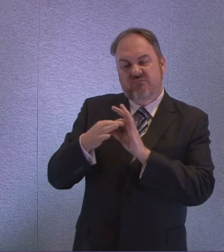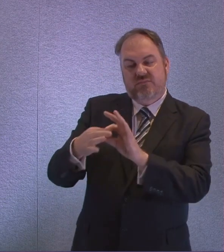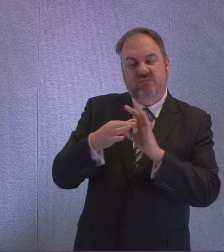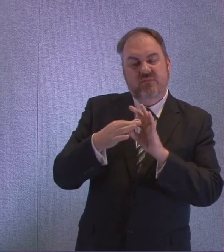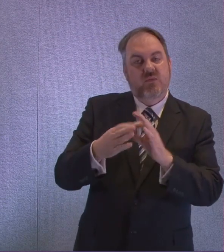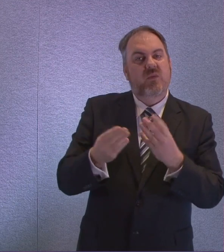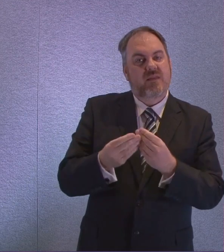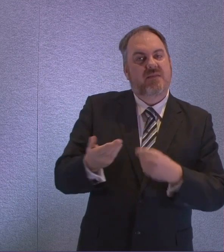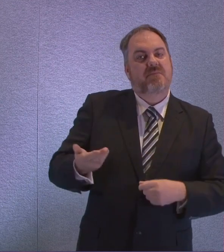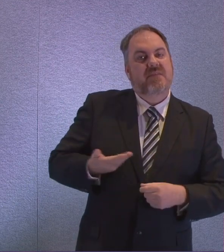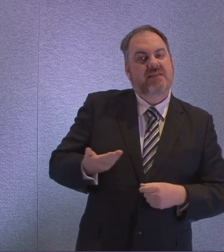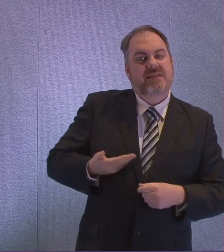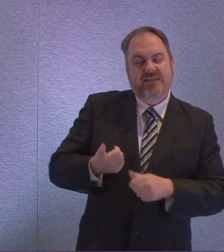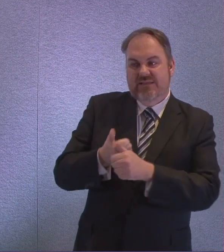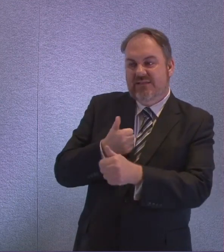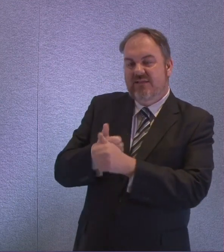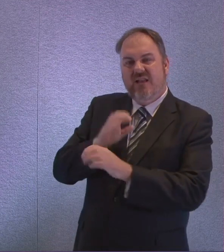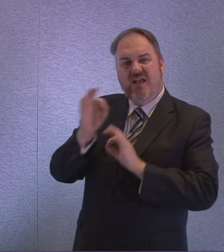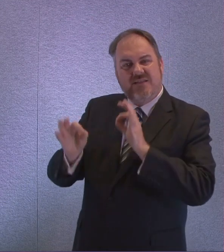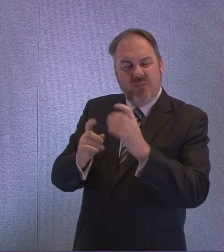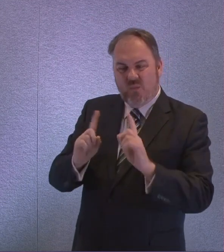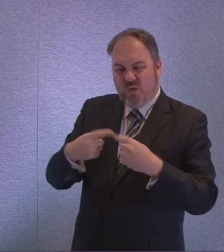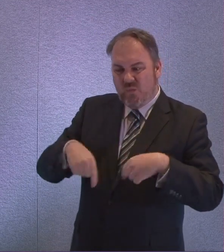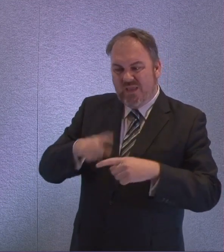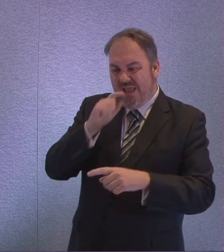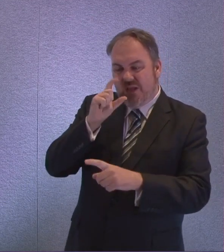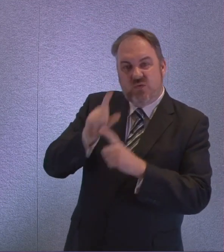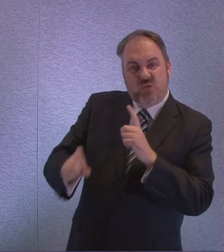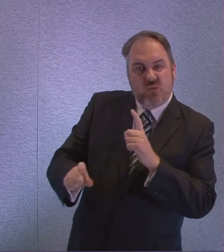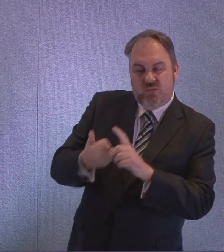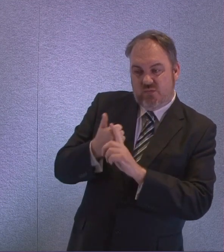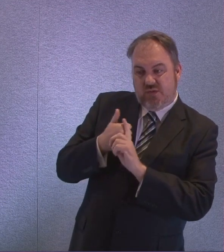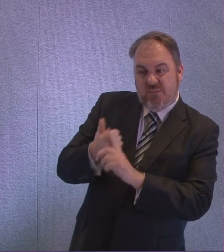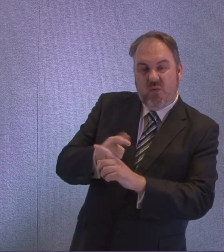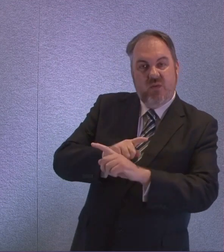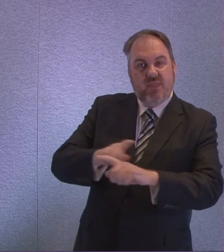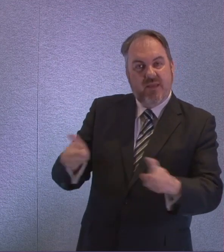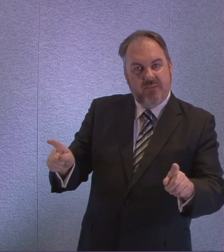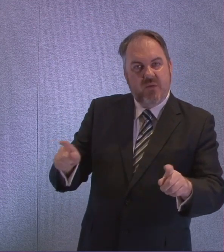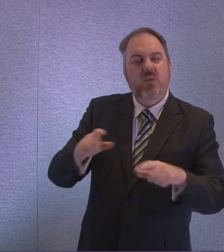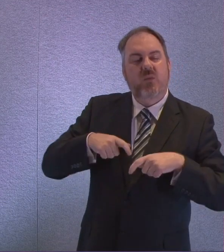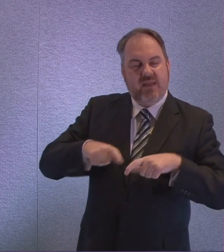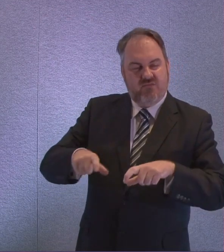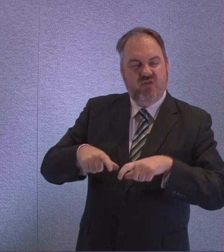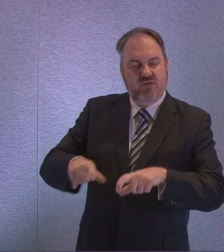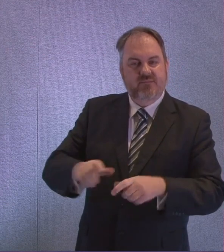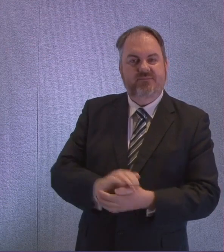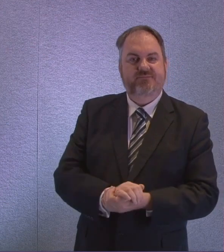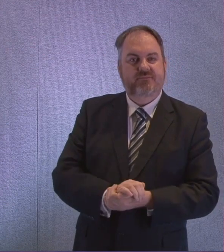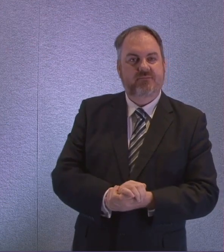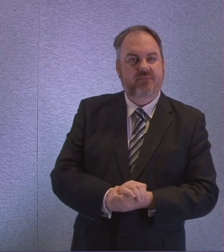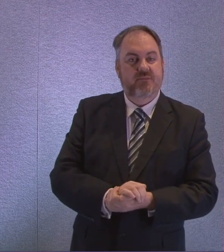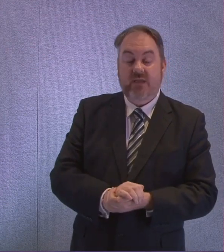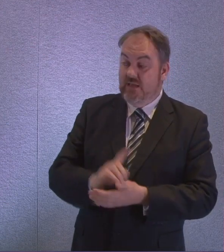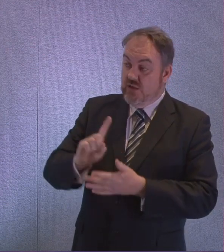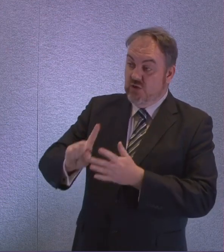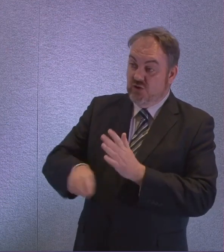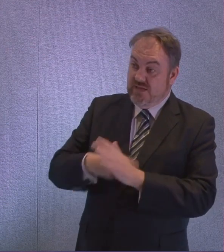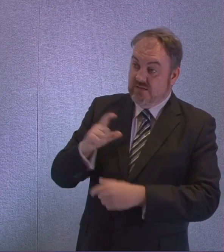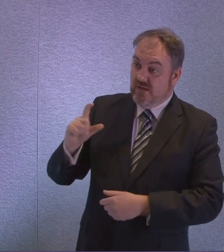individual sectors and businesses about what more we can do to support them. And that conversation will continue. Jackson Carlow.